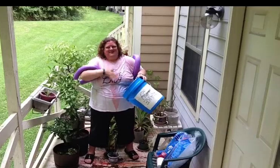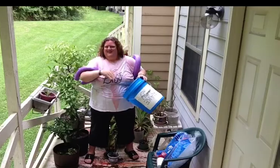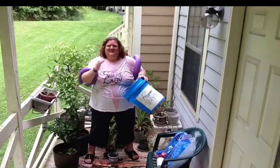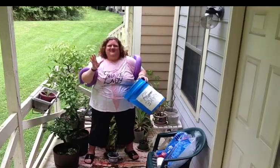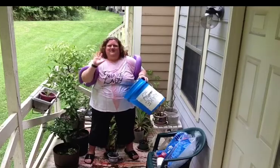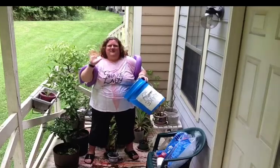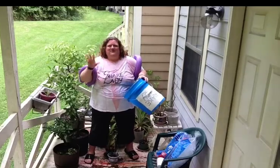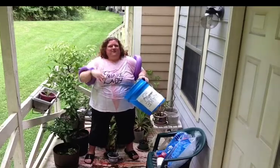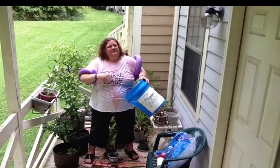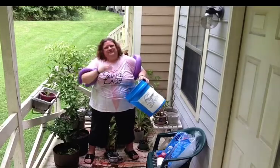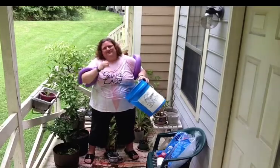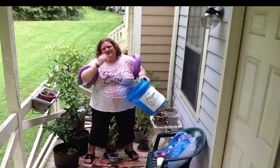Wonderful.